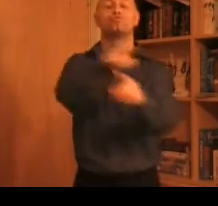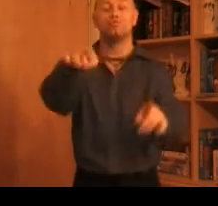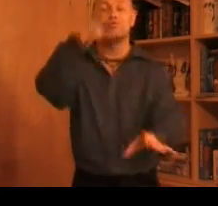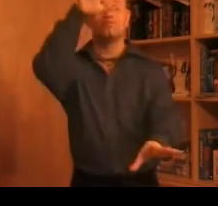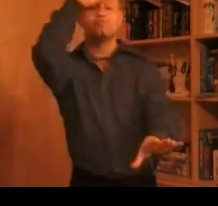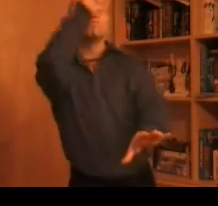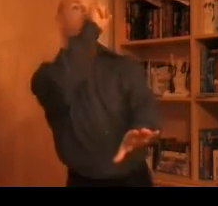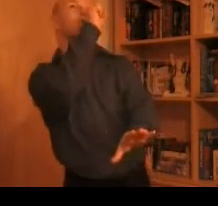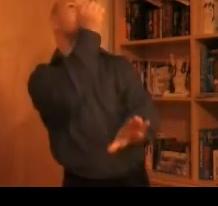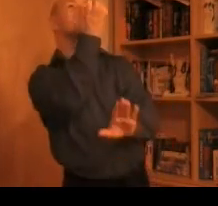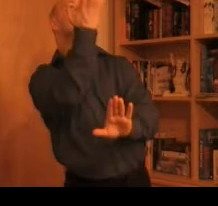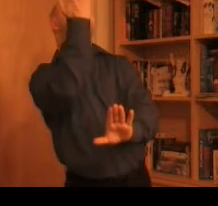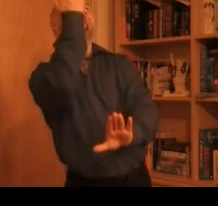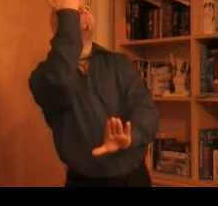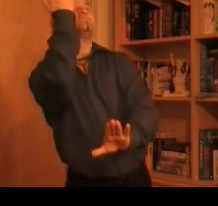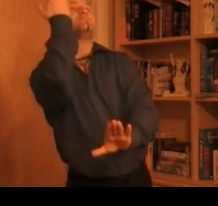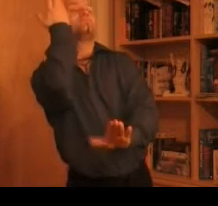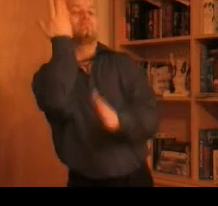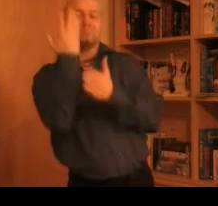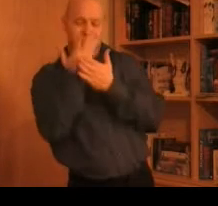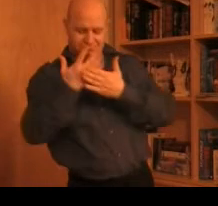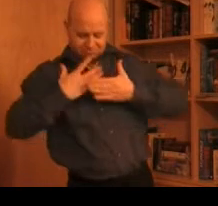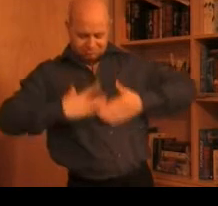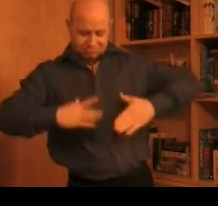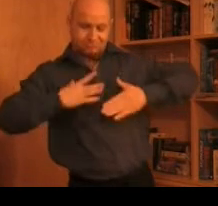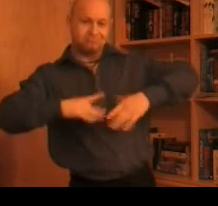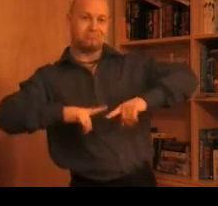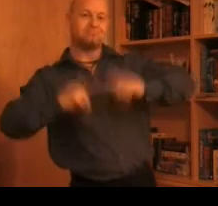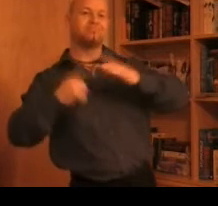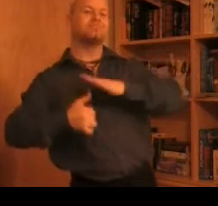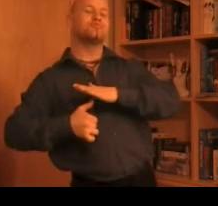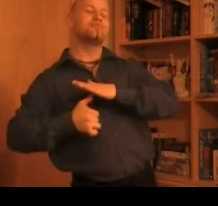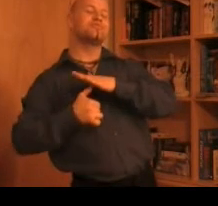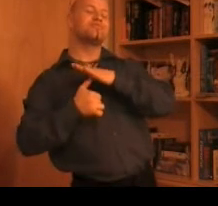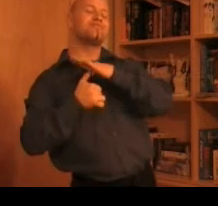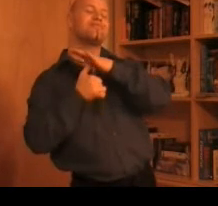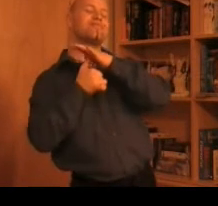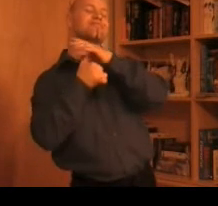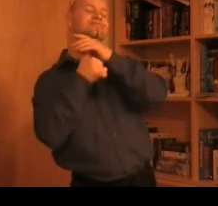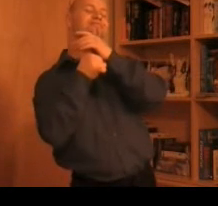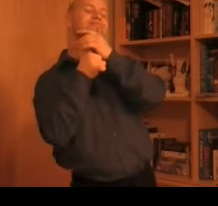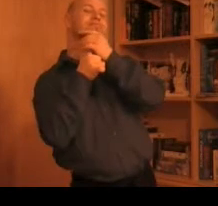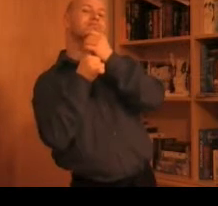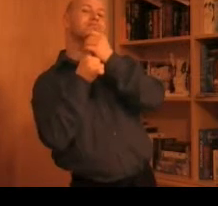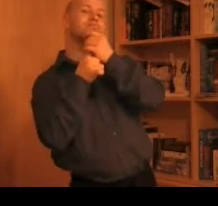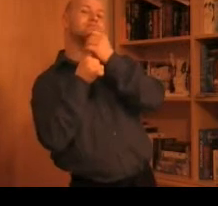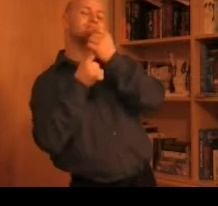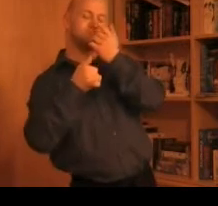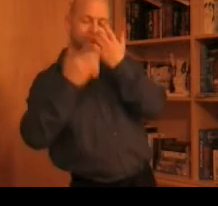once knew Although she's dressed up to the nines At